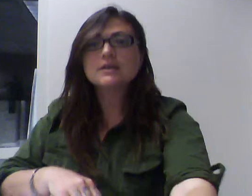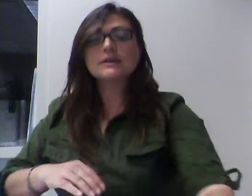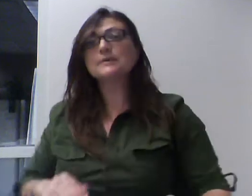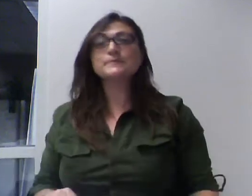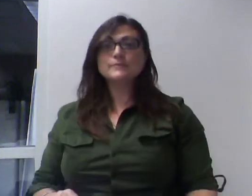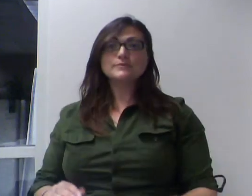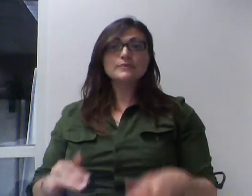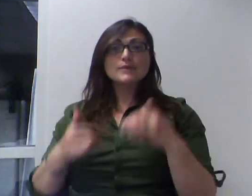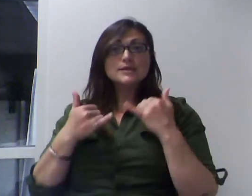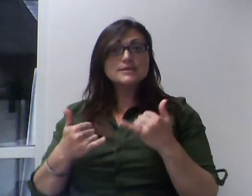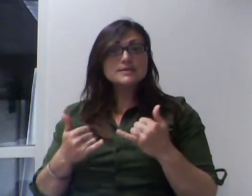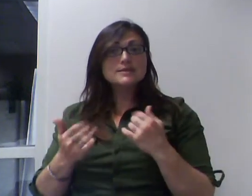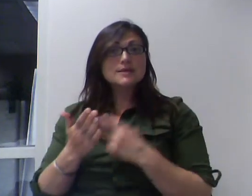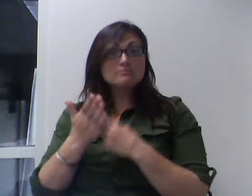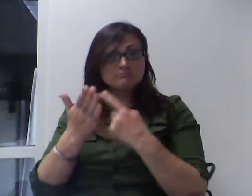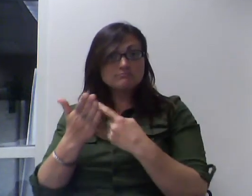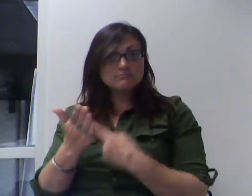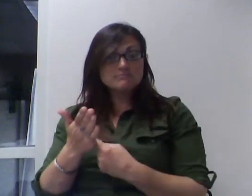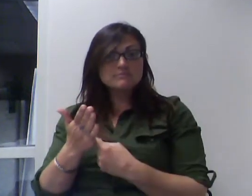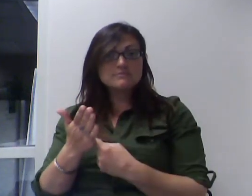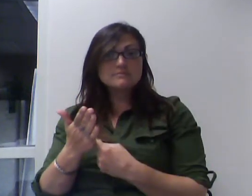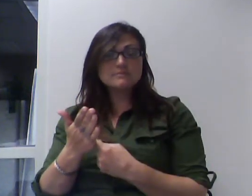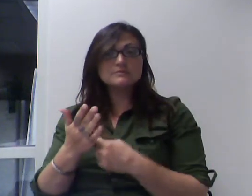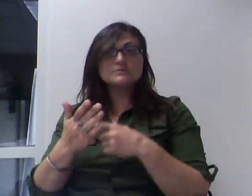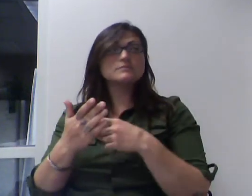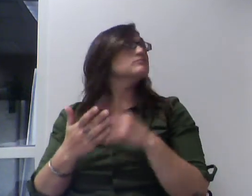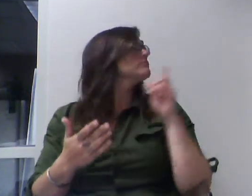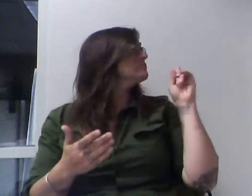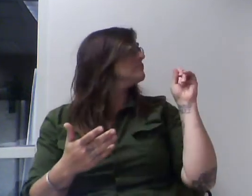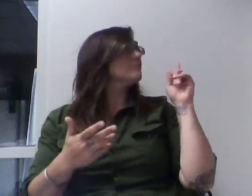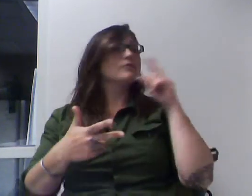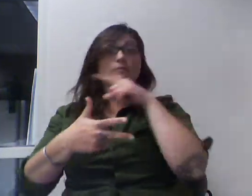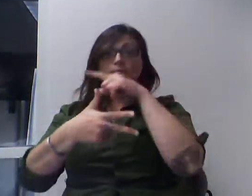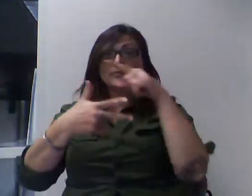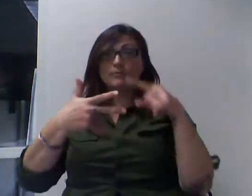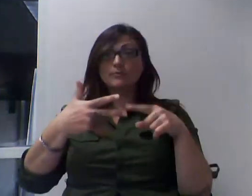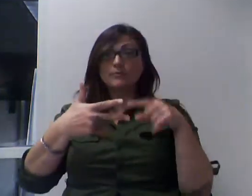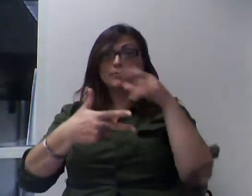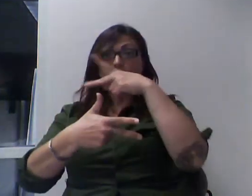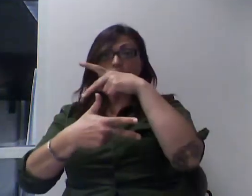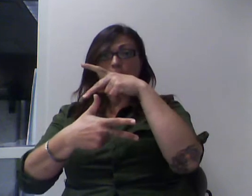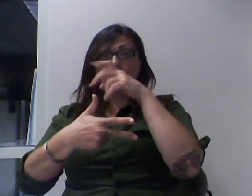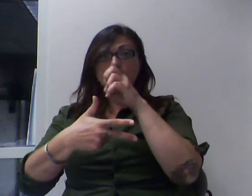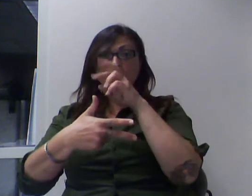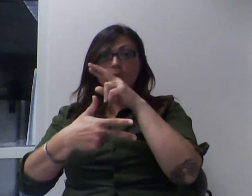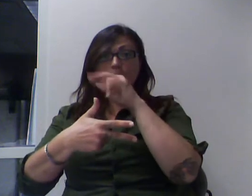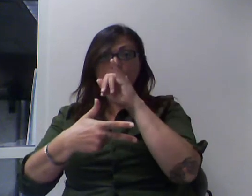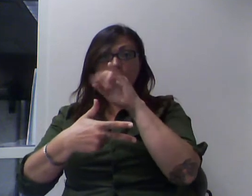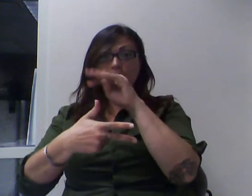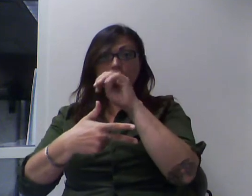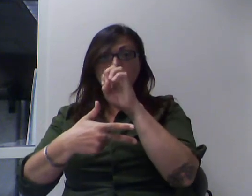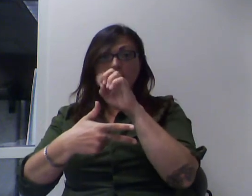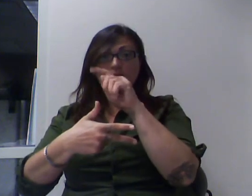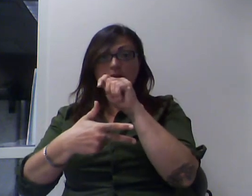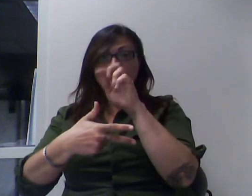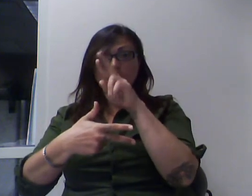Today we're going to talk about perimeter, area, and volume, and these are subjects out of geometry.